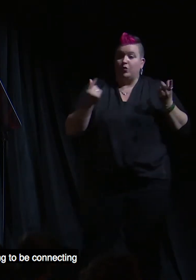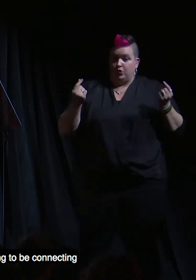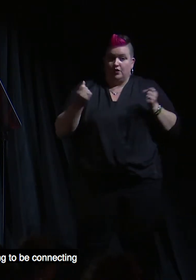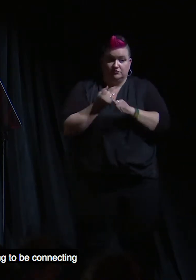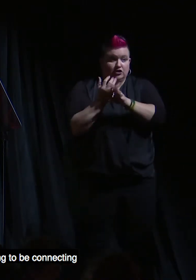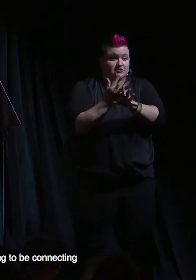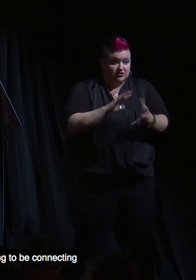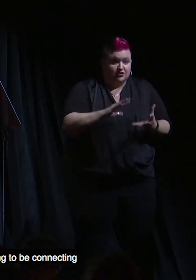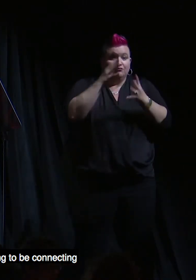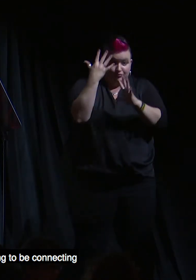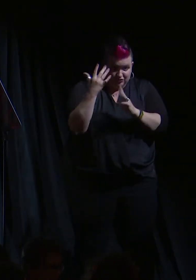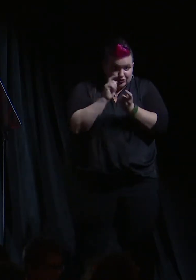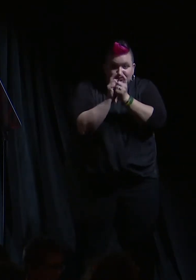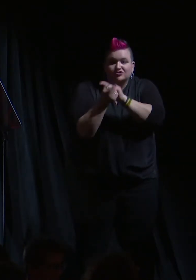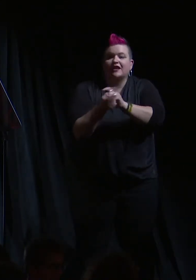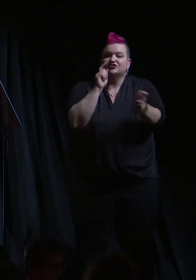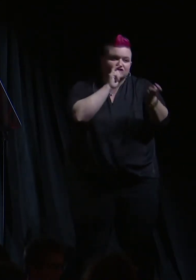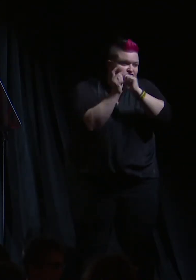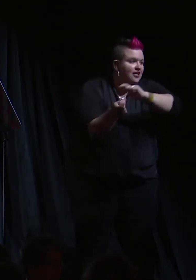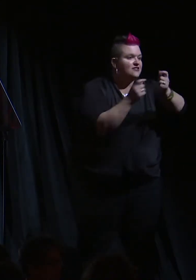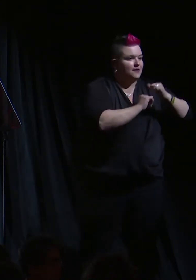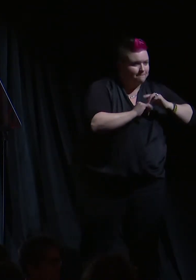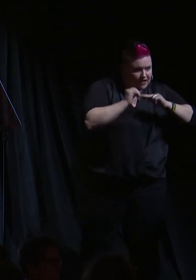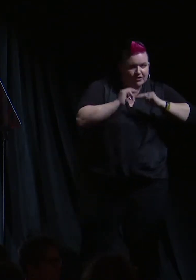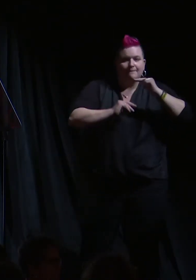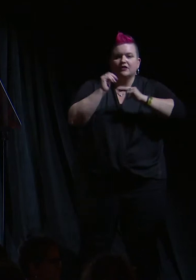things happen. And they are going to be connecting and building up.